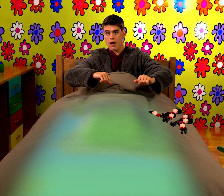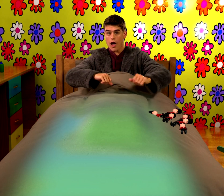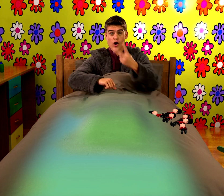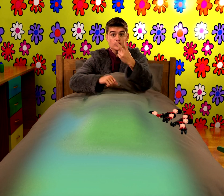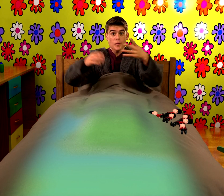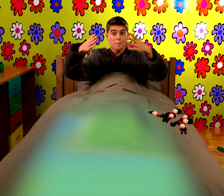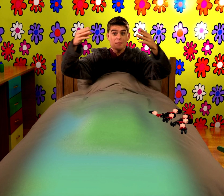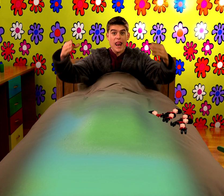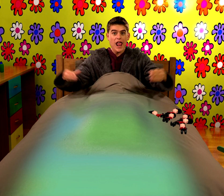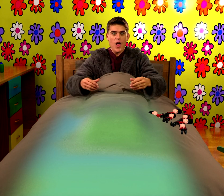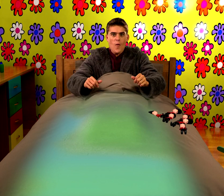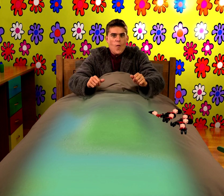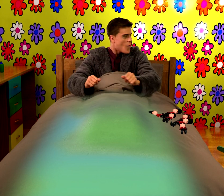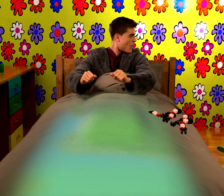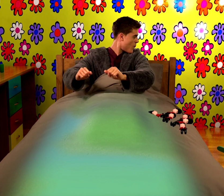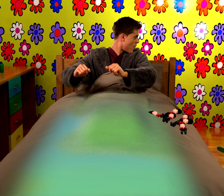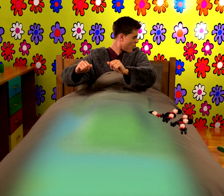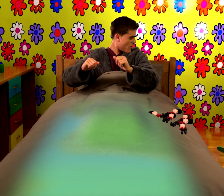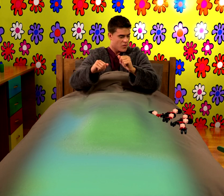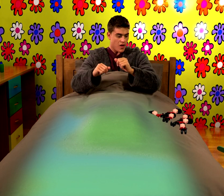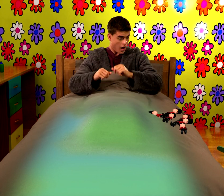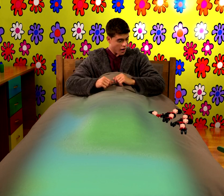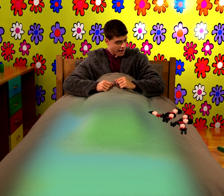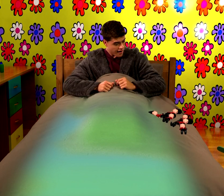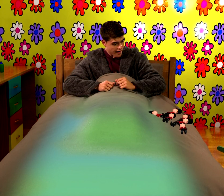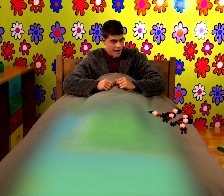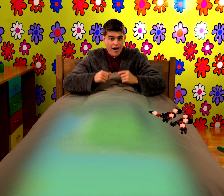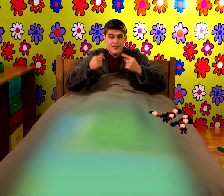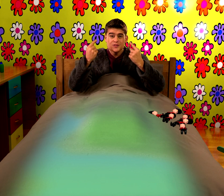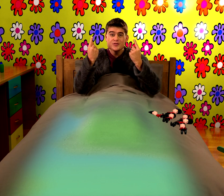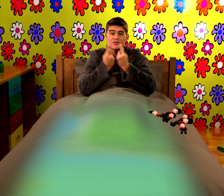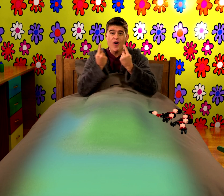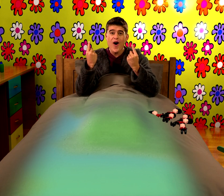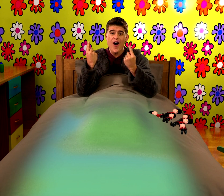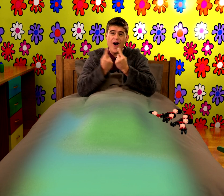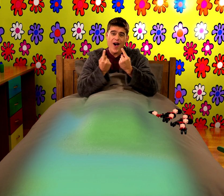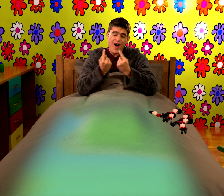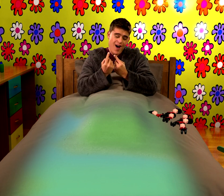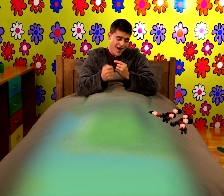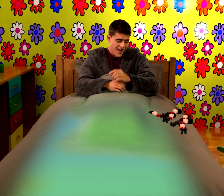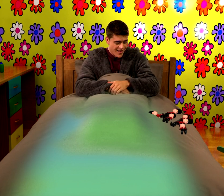I had two pillows by my head And all my toys beside me lay